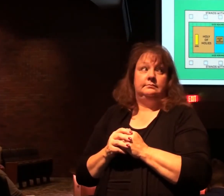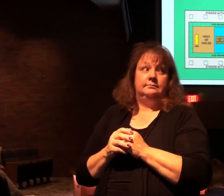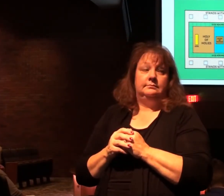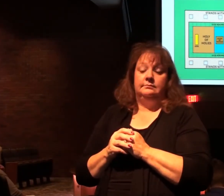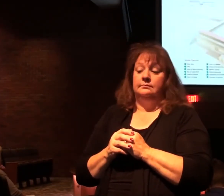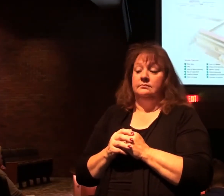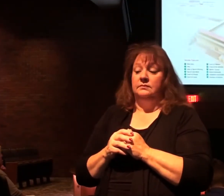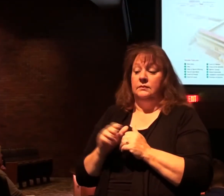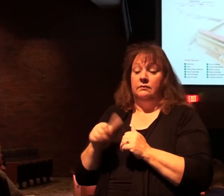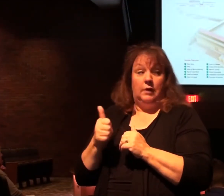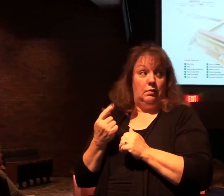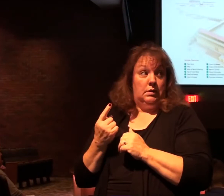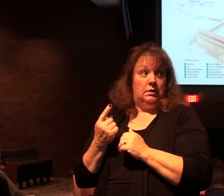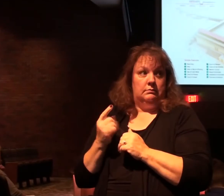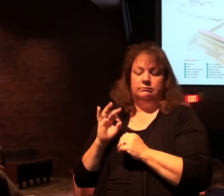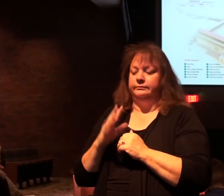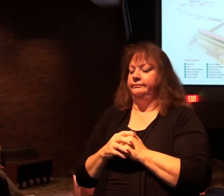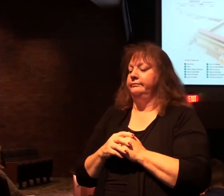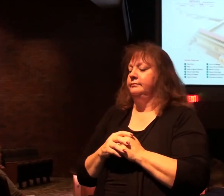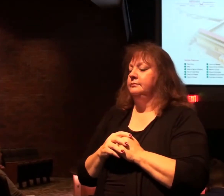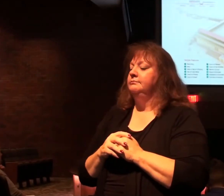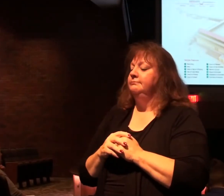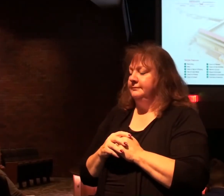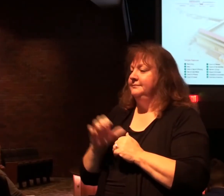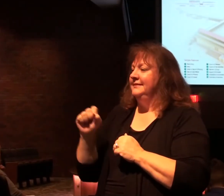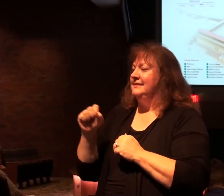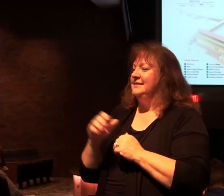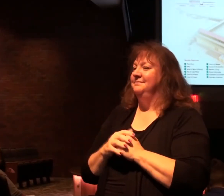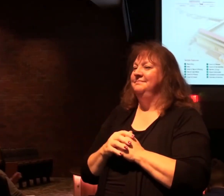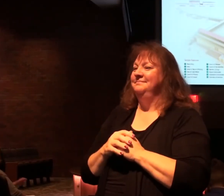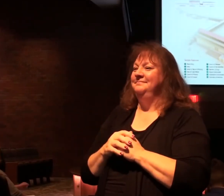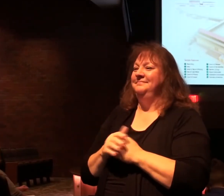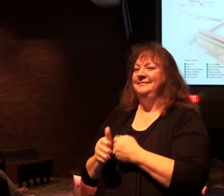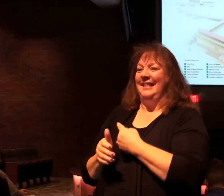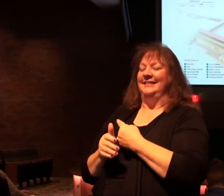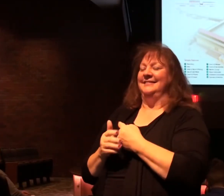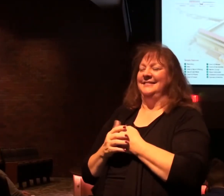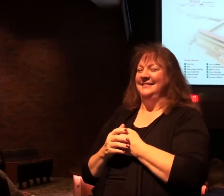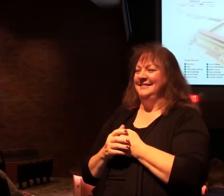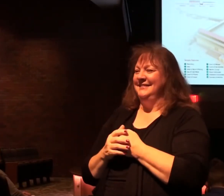Do have a third slide? Yes. There it is.